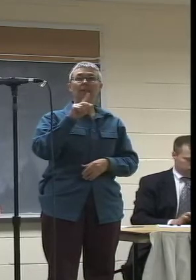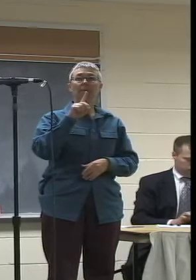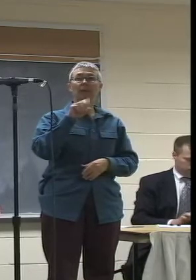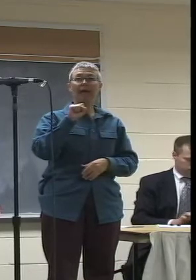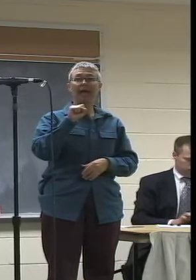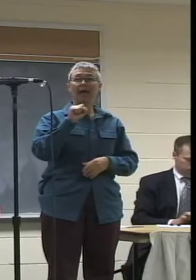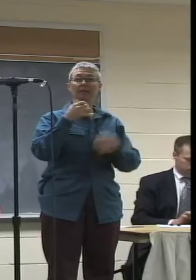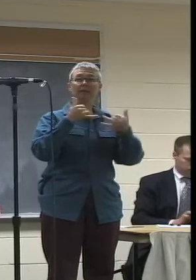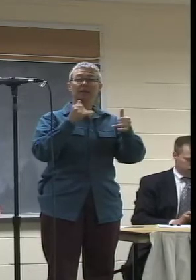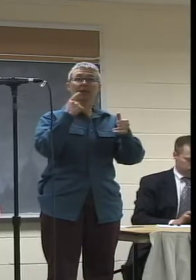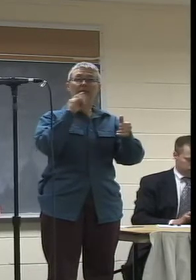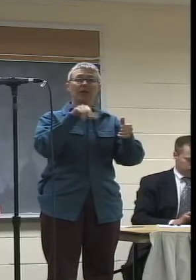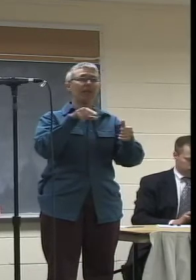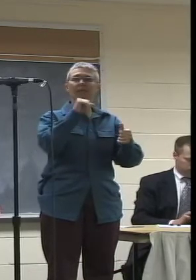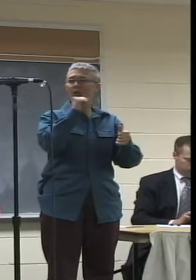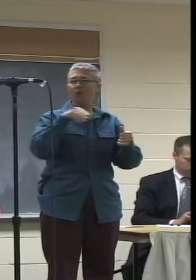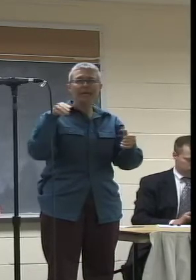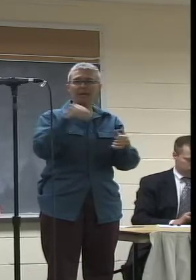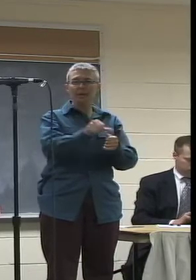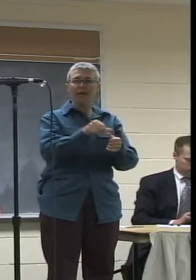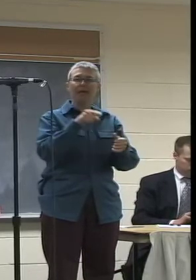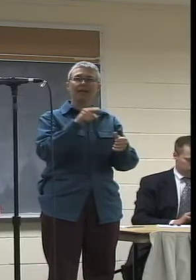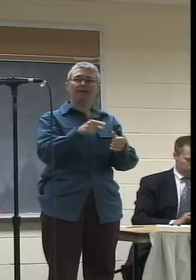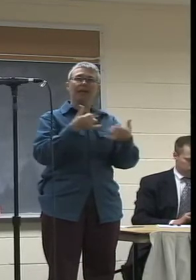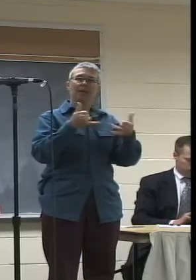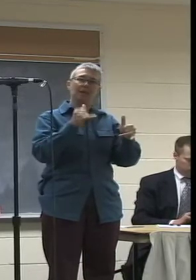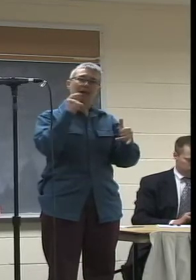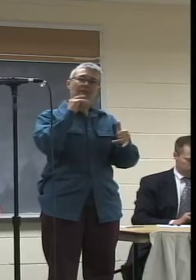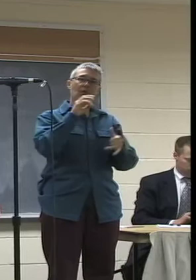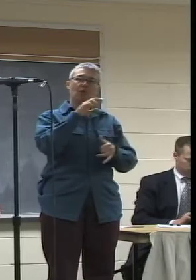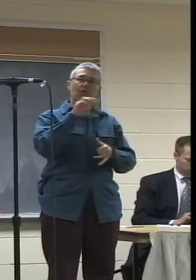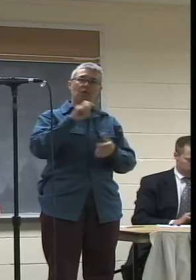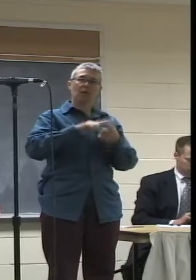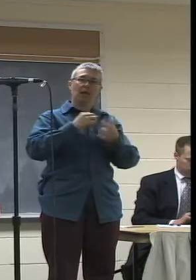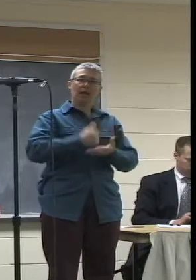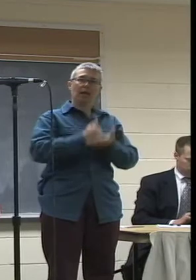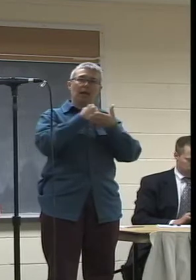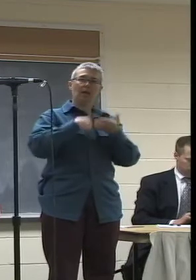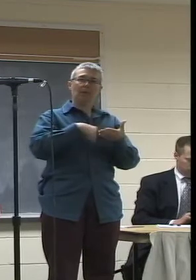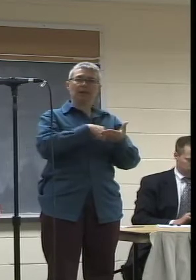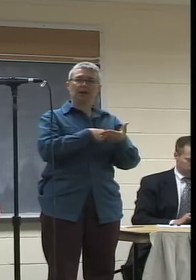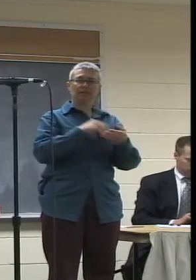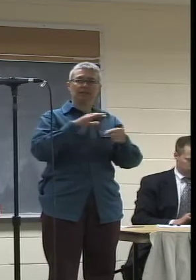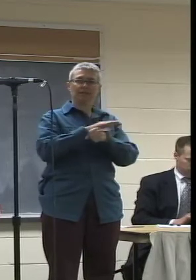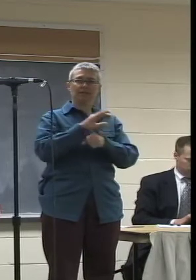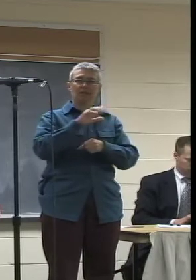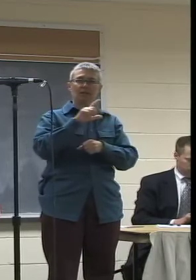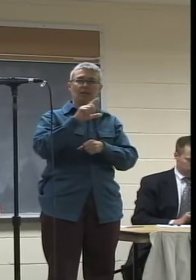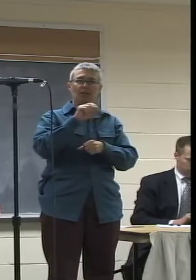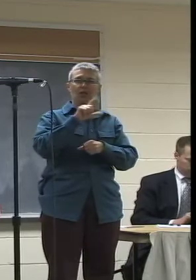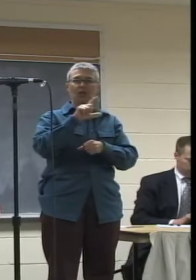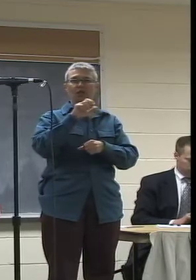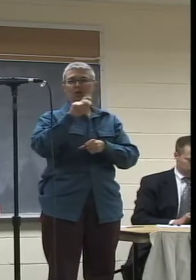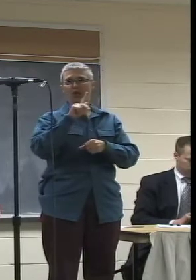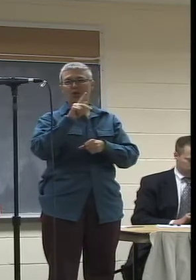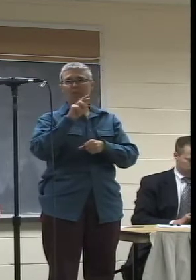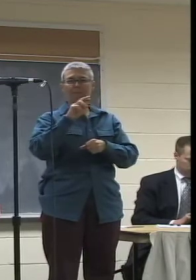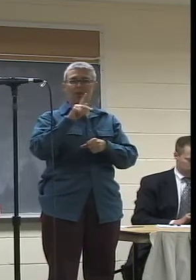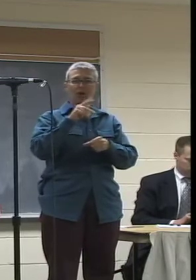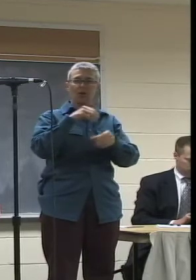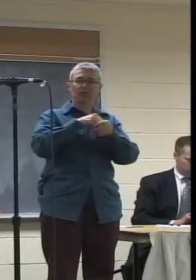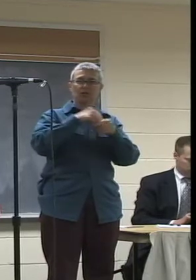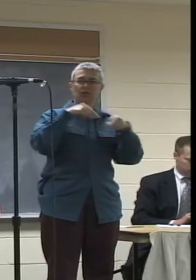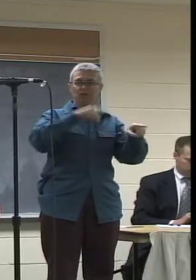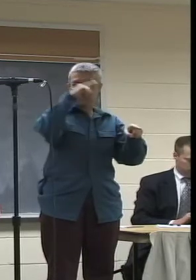They support the Arts Council by playing for free and helping Phil Look Park every summer. They